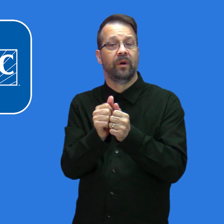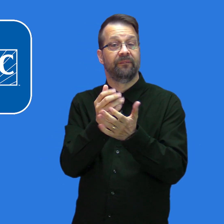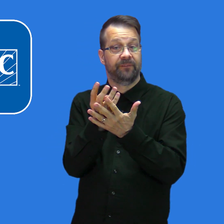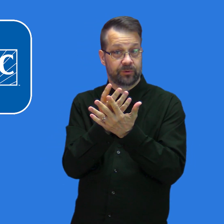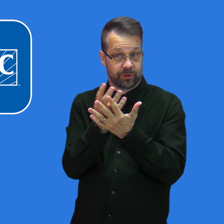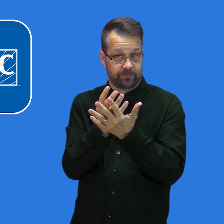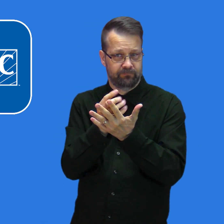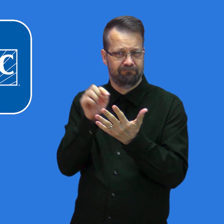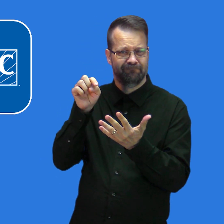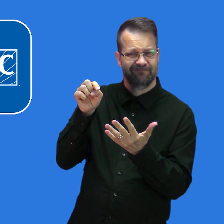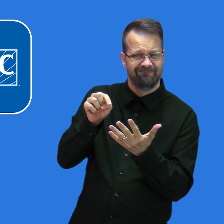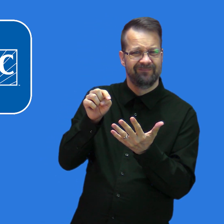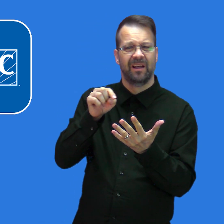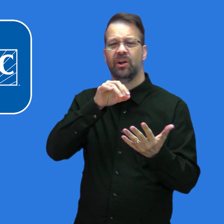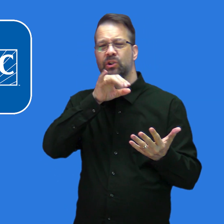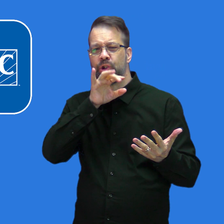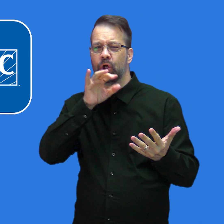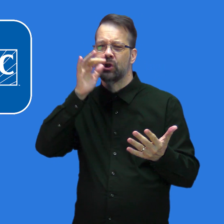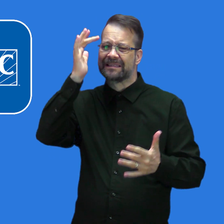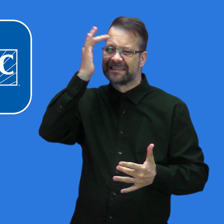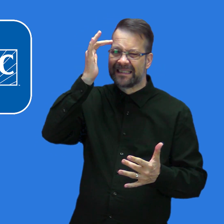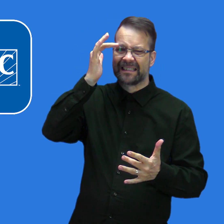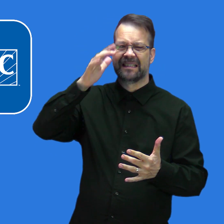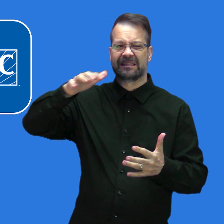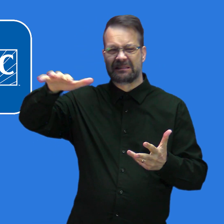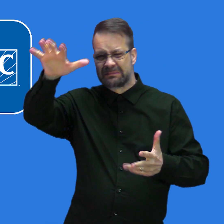take these steps to help trap virus particles.